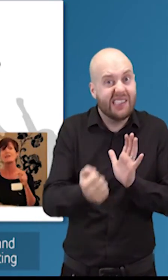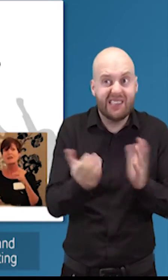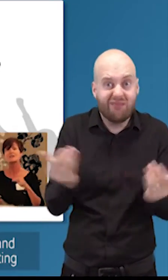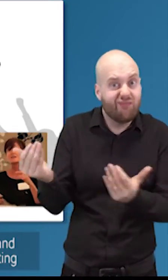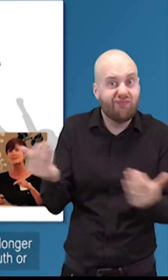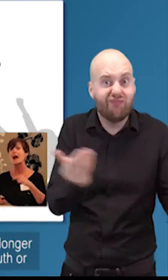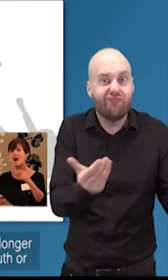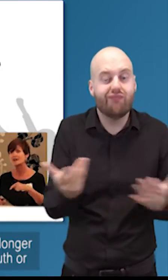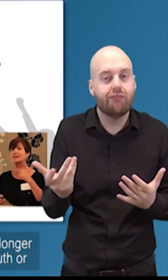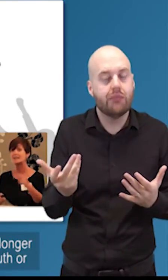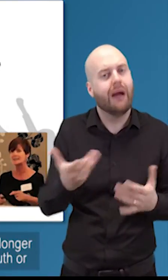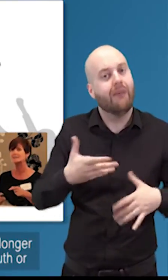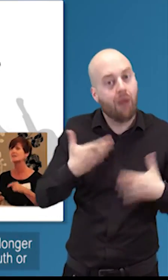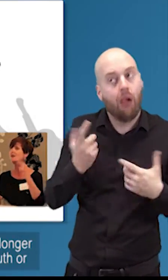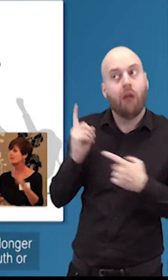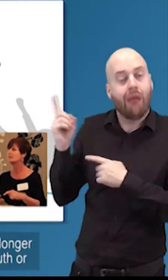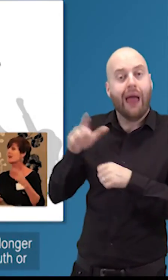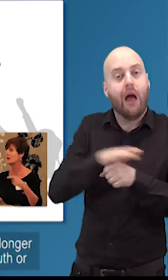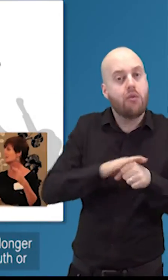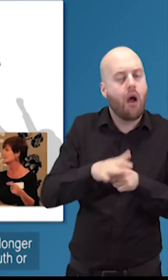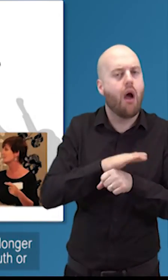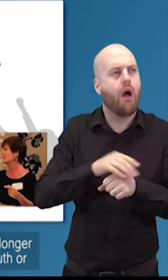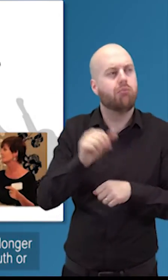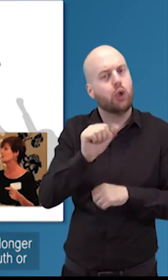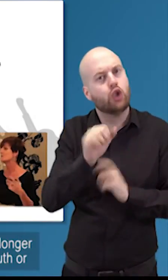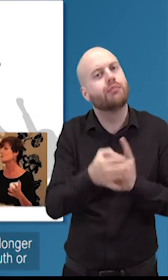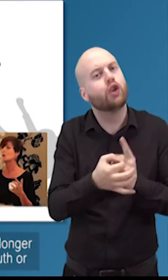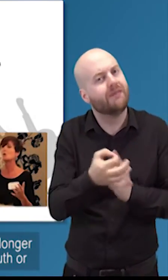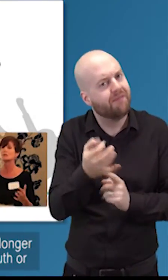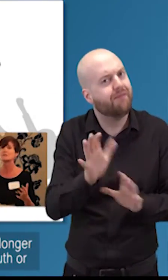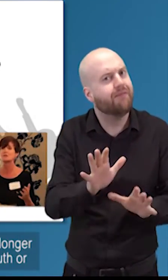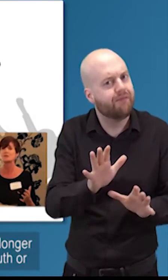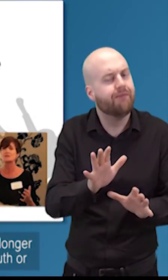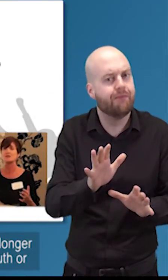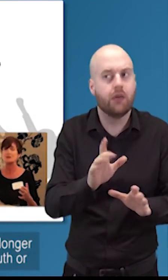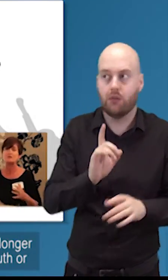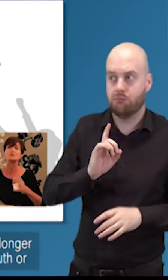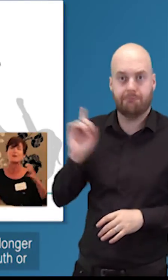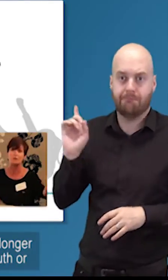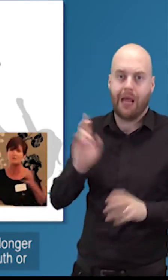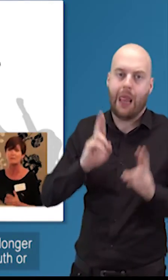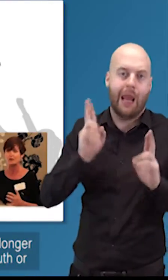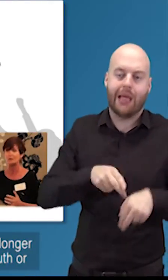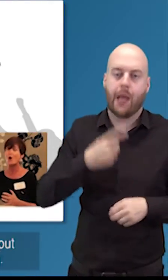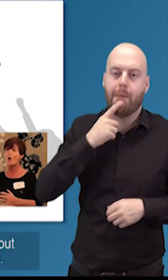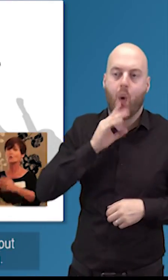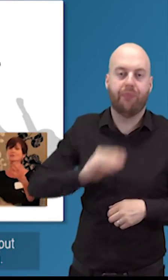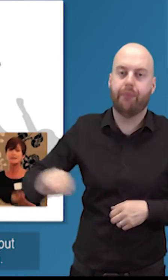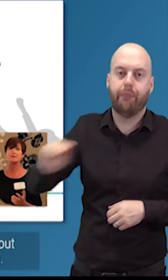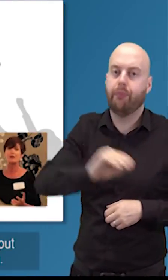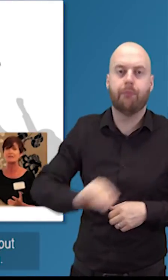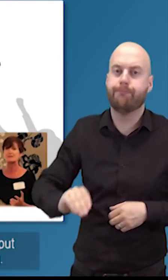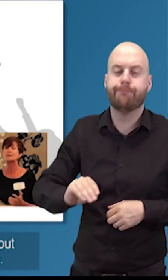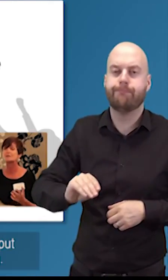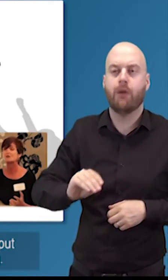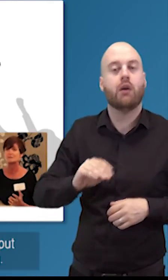this is where i think things are getting easier things are getting better because we're no longer in the situation that you either do it by word of mouth or you